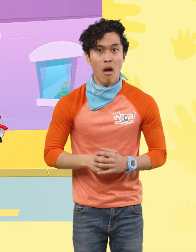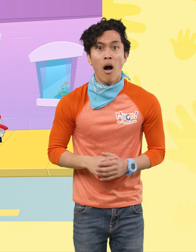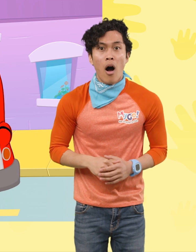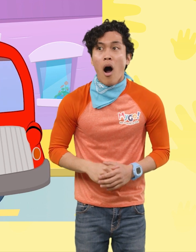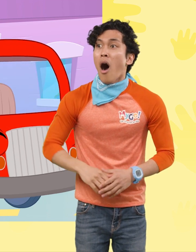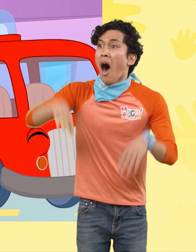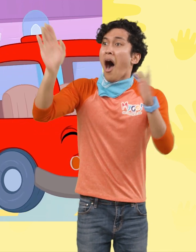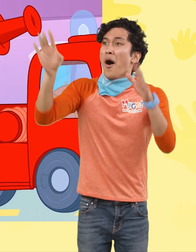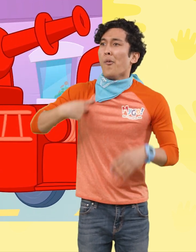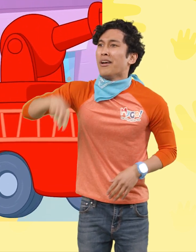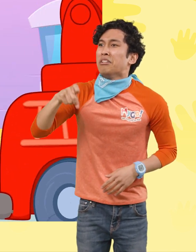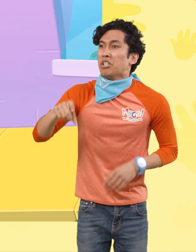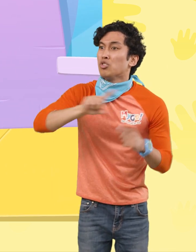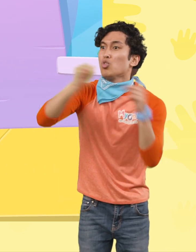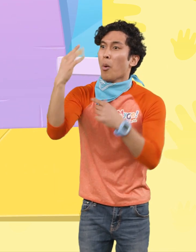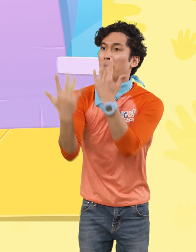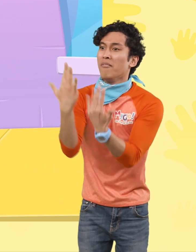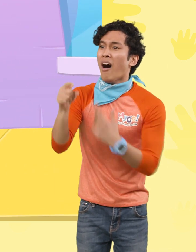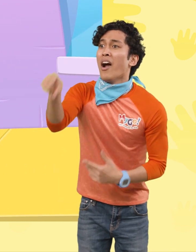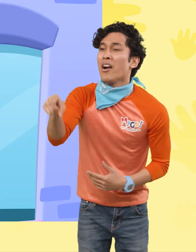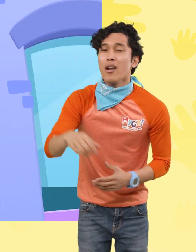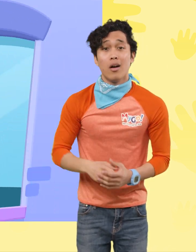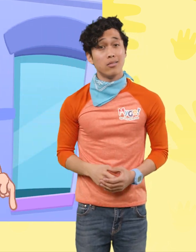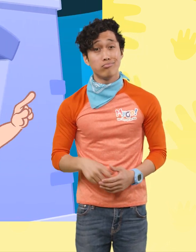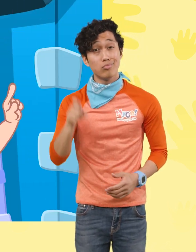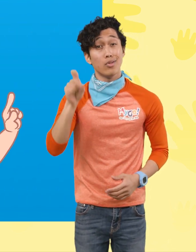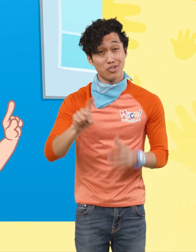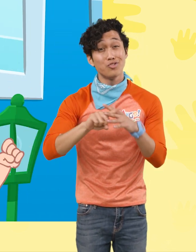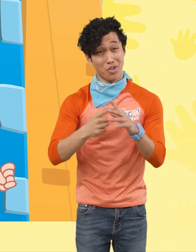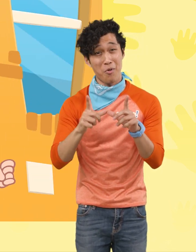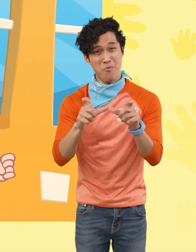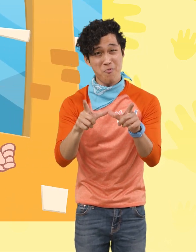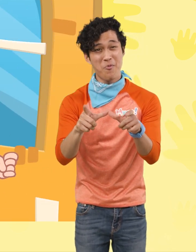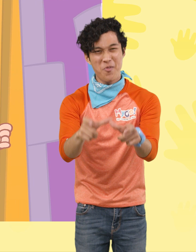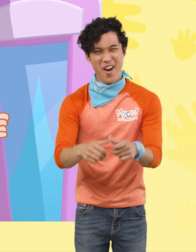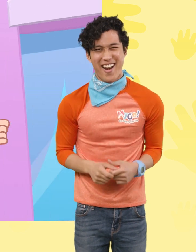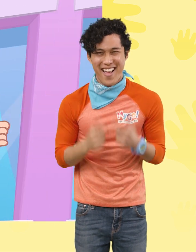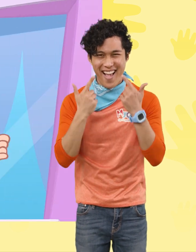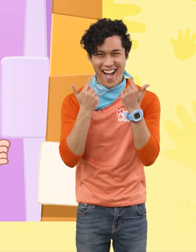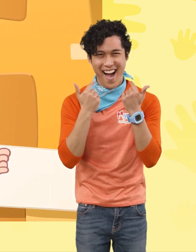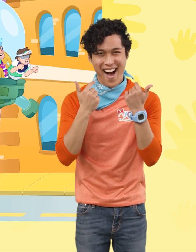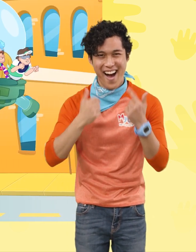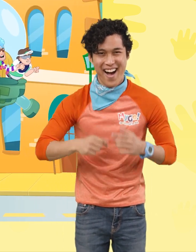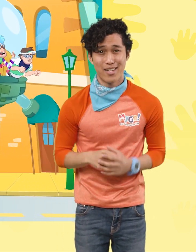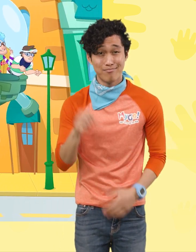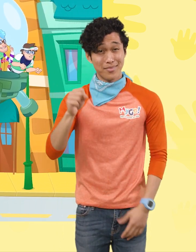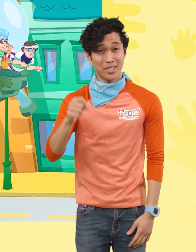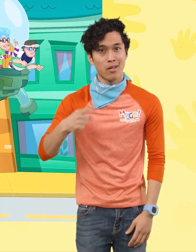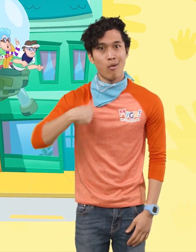Hey, we need our truck to get to a fire Better start running then Yes, we